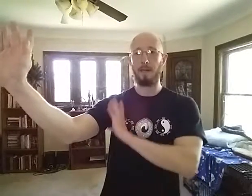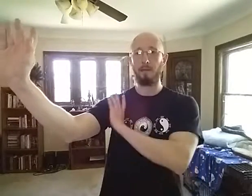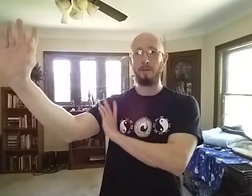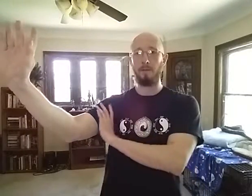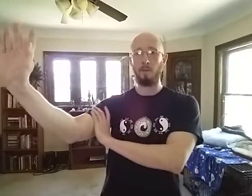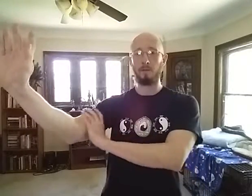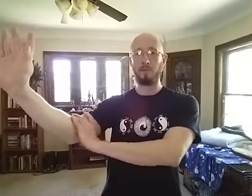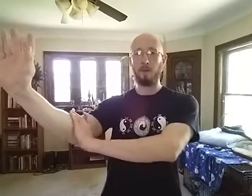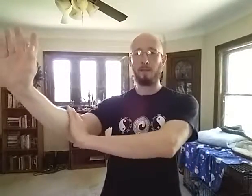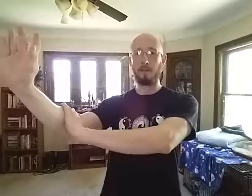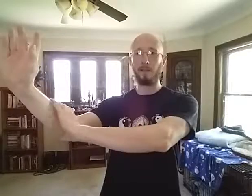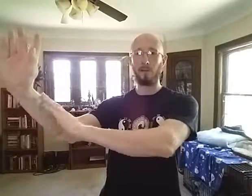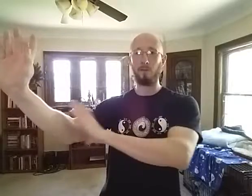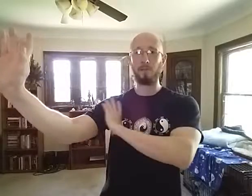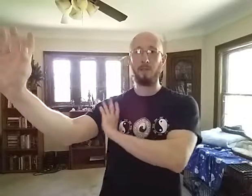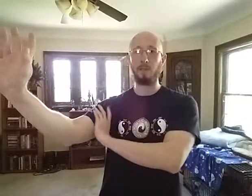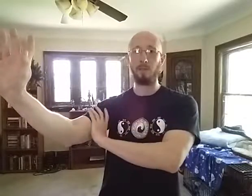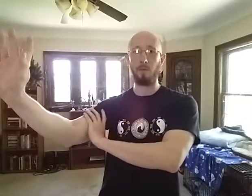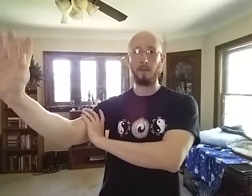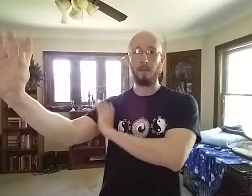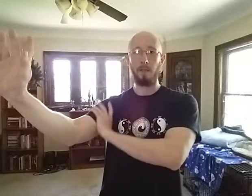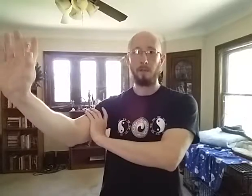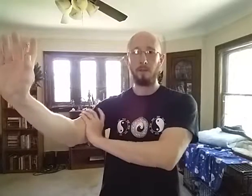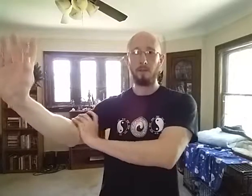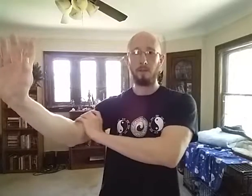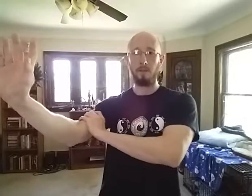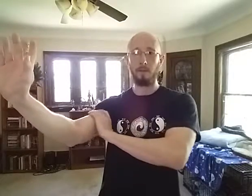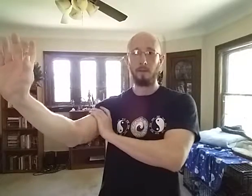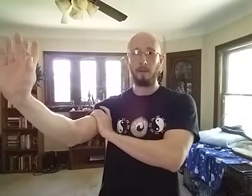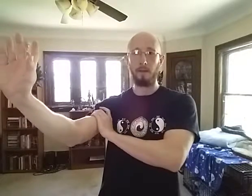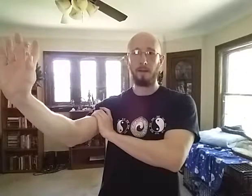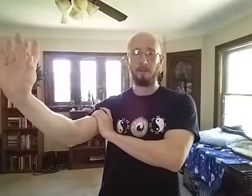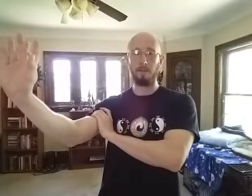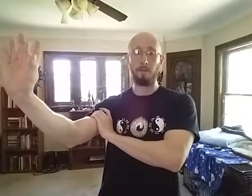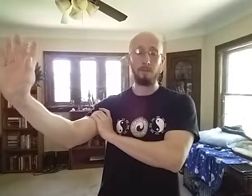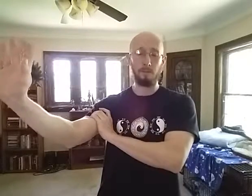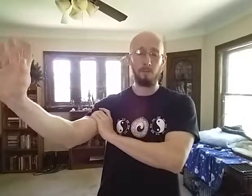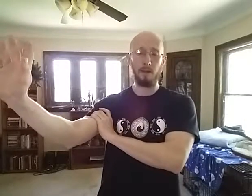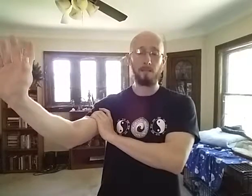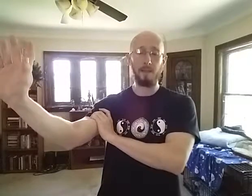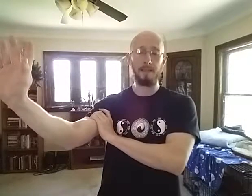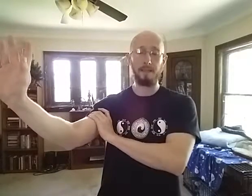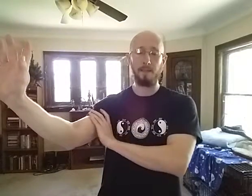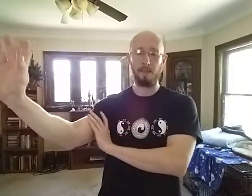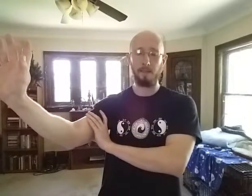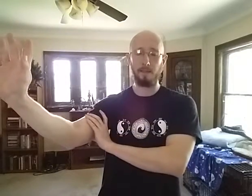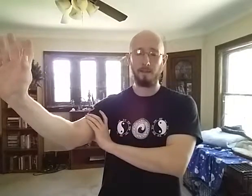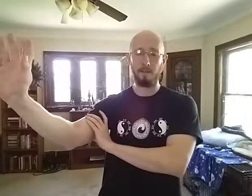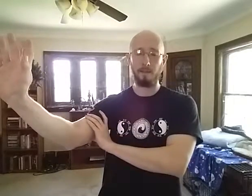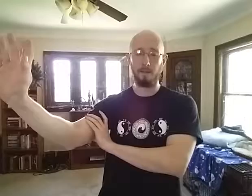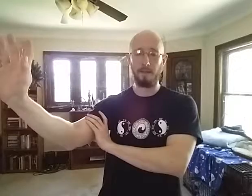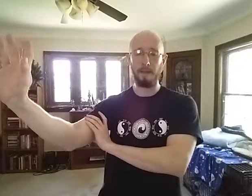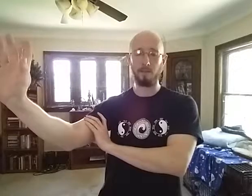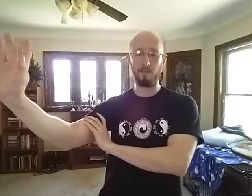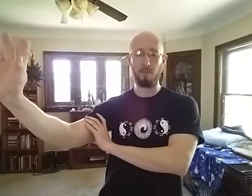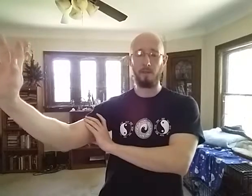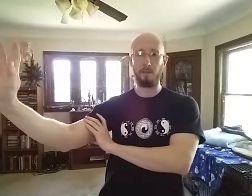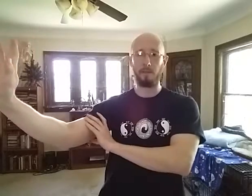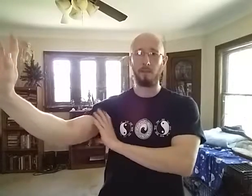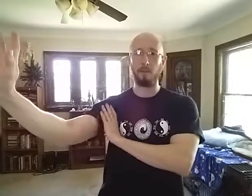down, you're almost creating like a clothesline. you want your, your, what I've read, the analogies being like your,